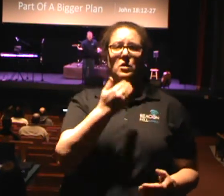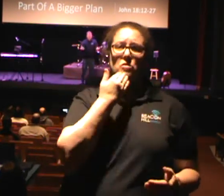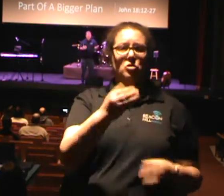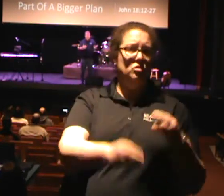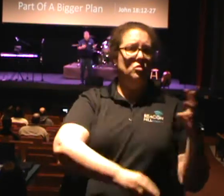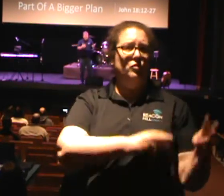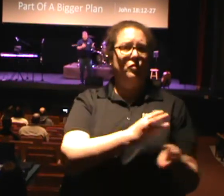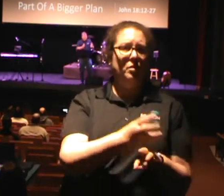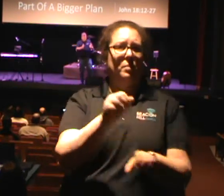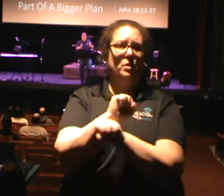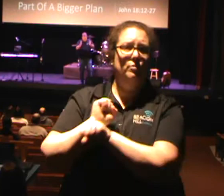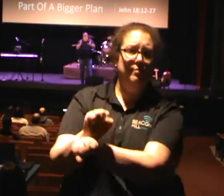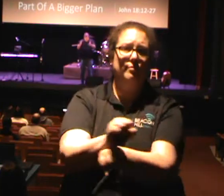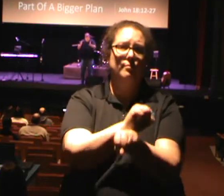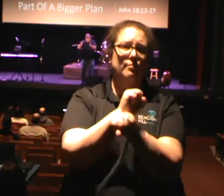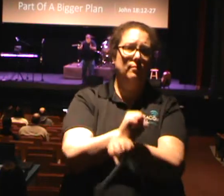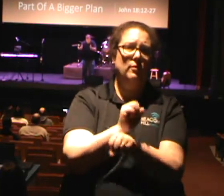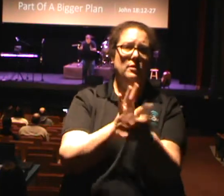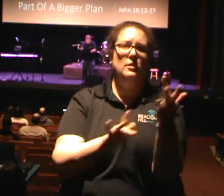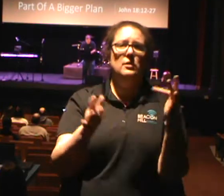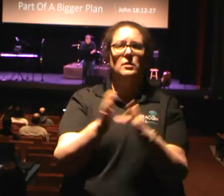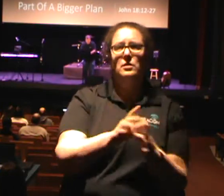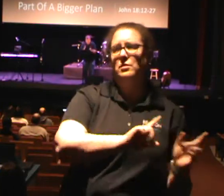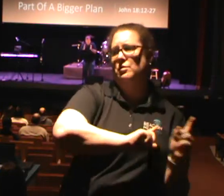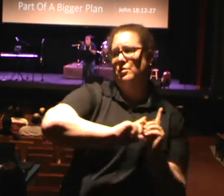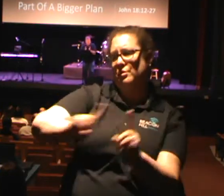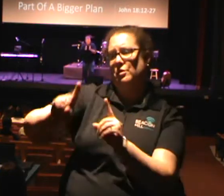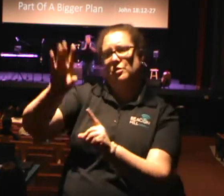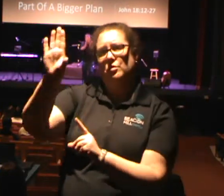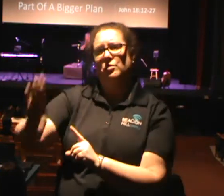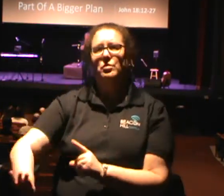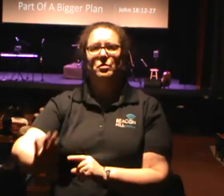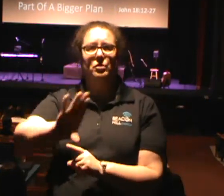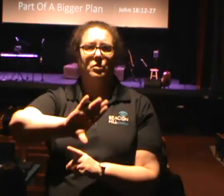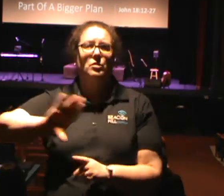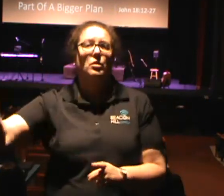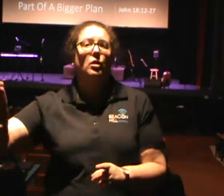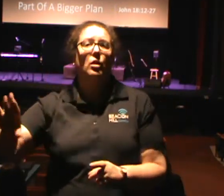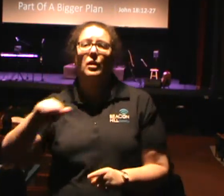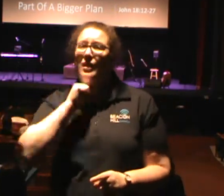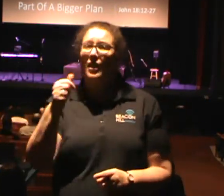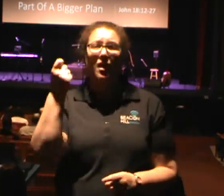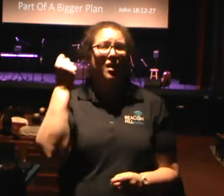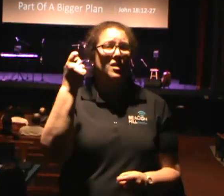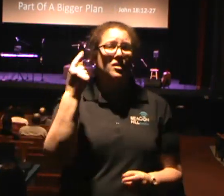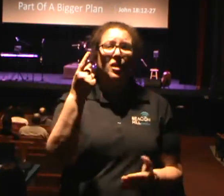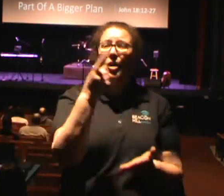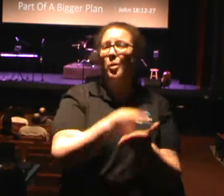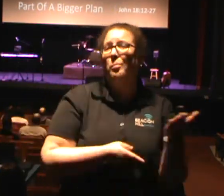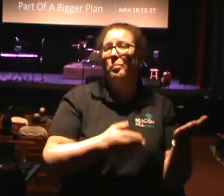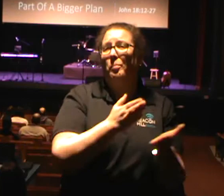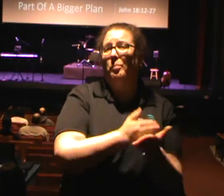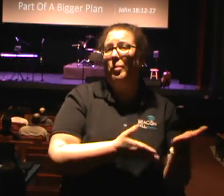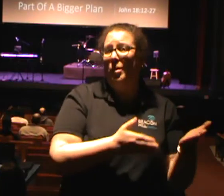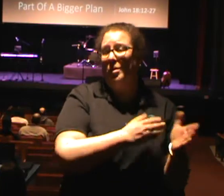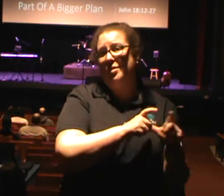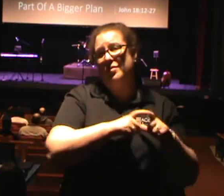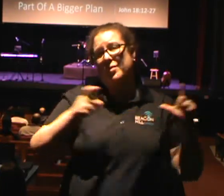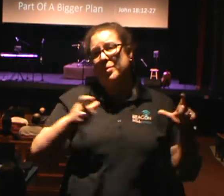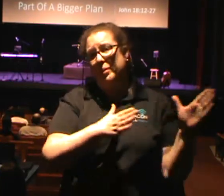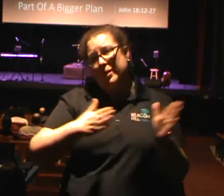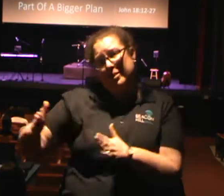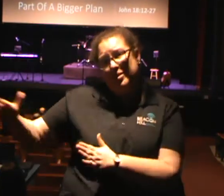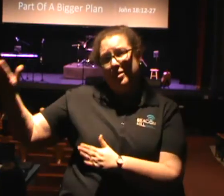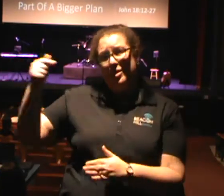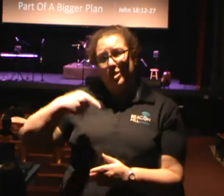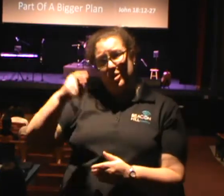tying him up and taking him to the cross. They didn't get that they were just part of a bigger plan. Do you think that